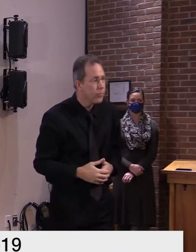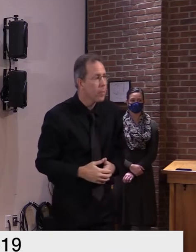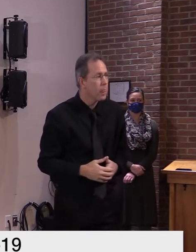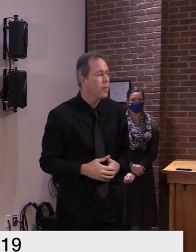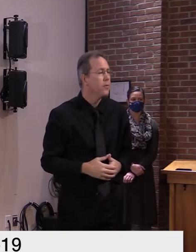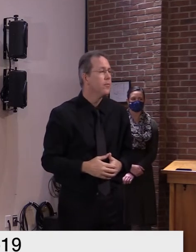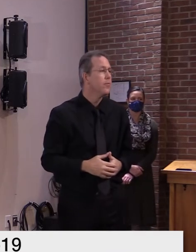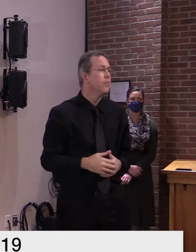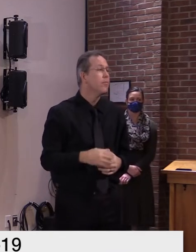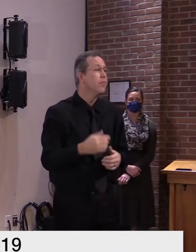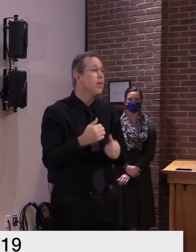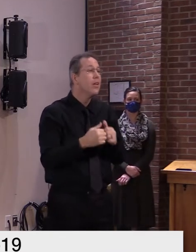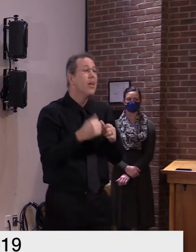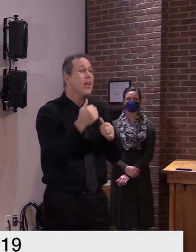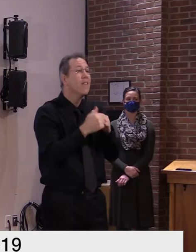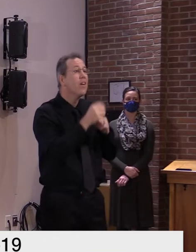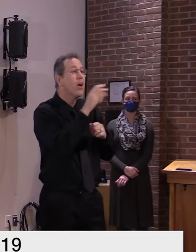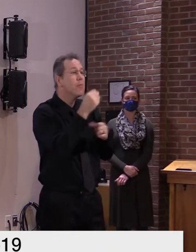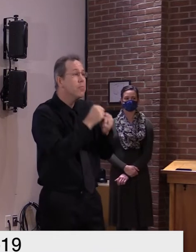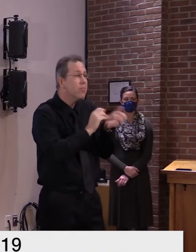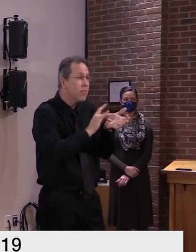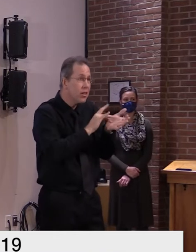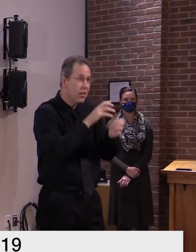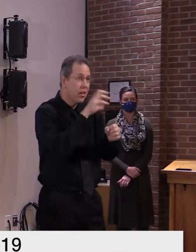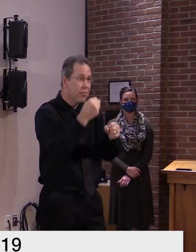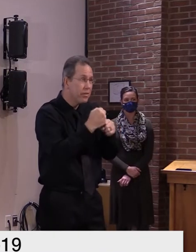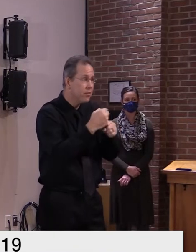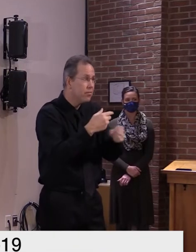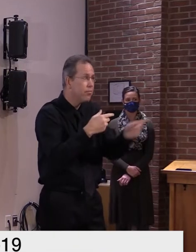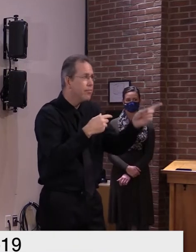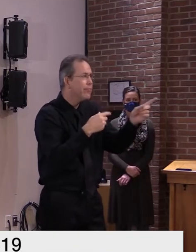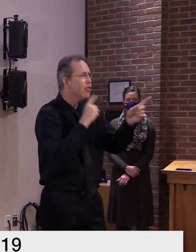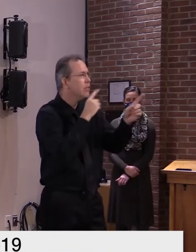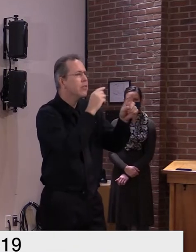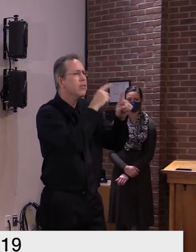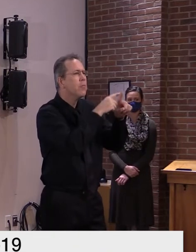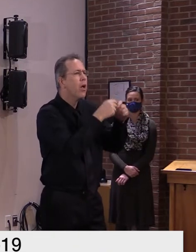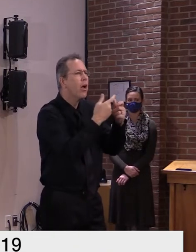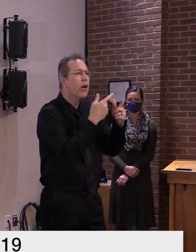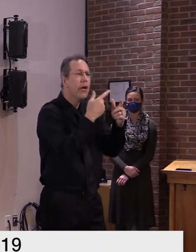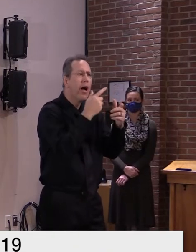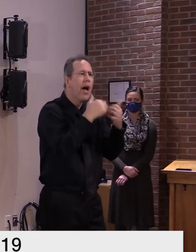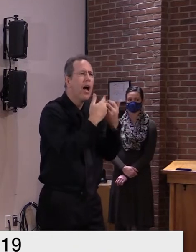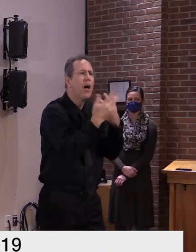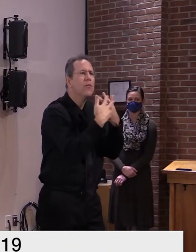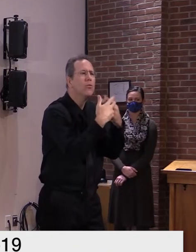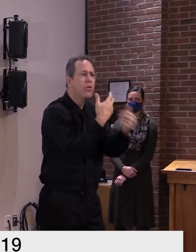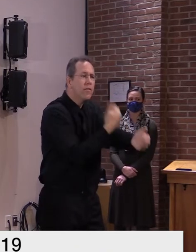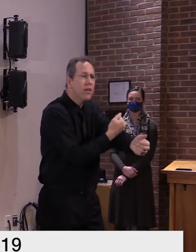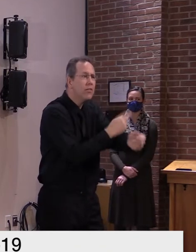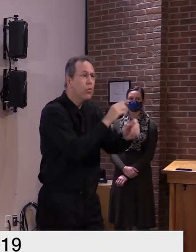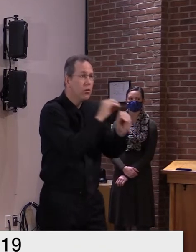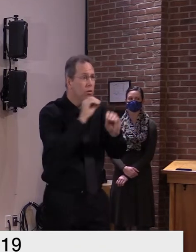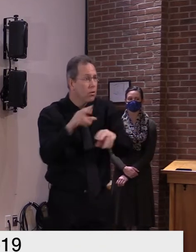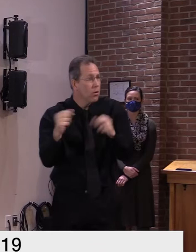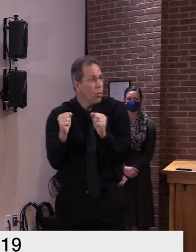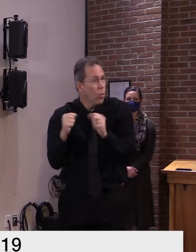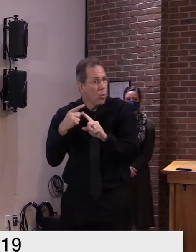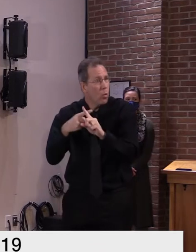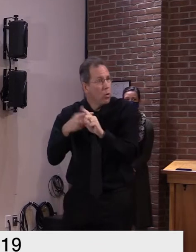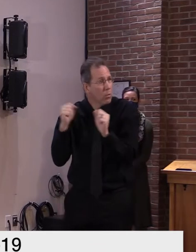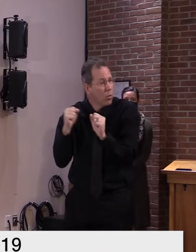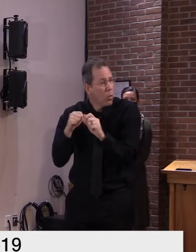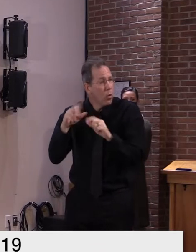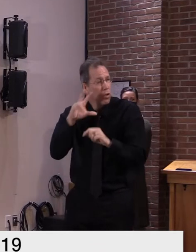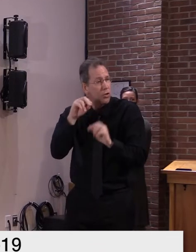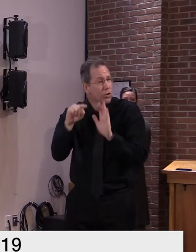and making sure you receive the same dose and so forth so it's complicated but but we feel we are prepared and ready to go just